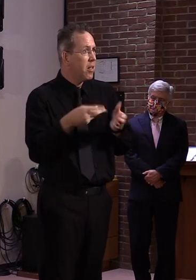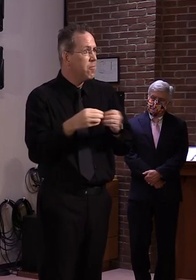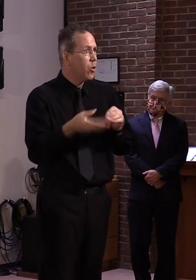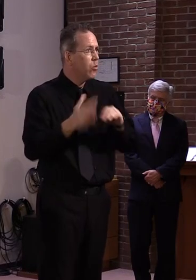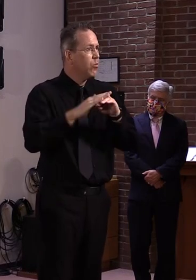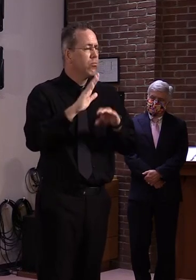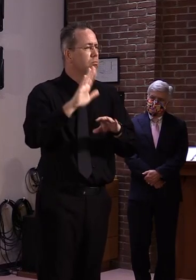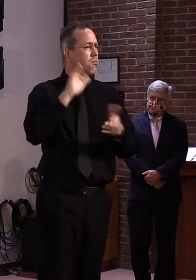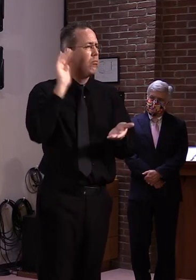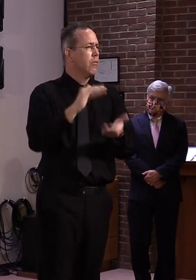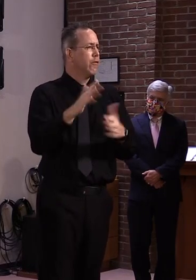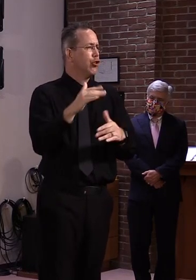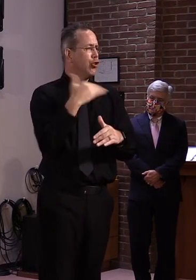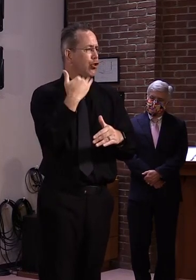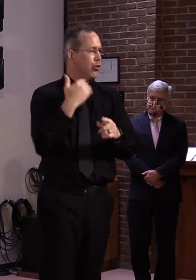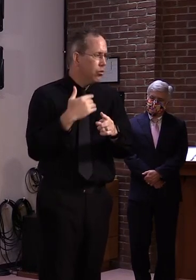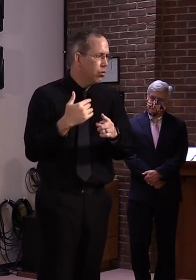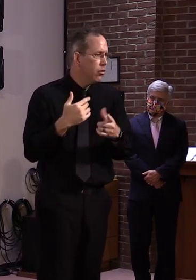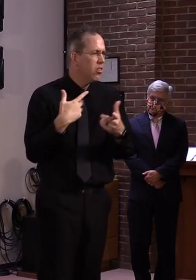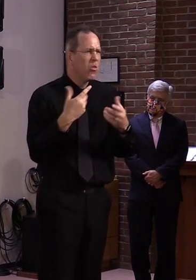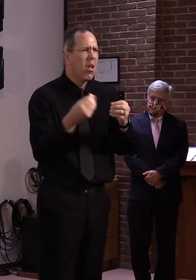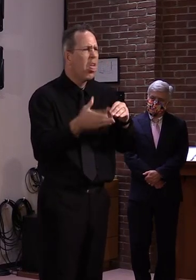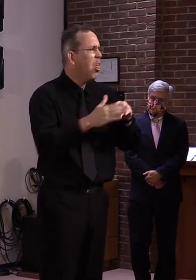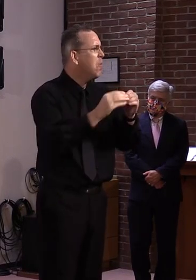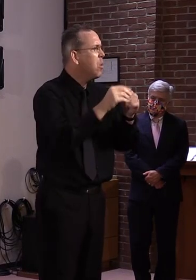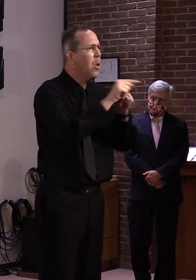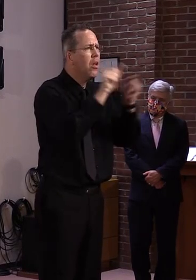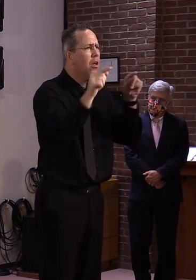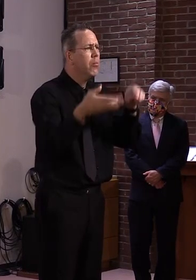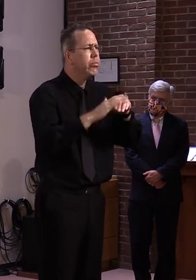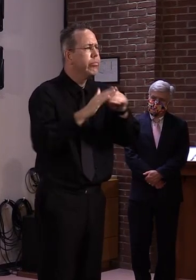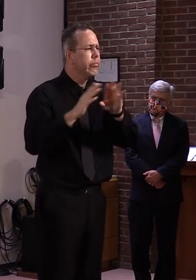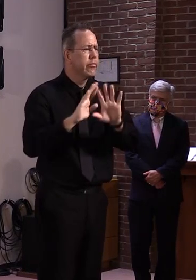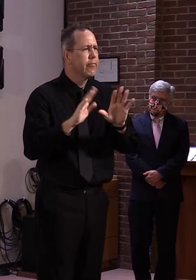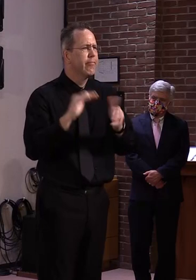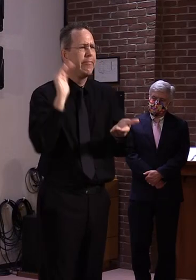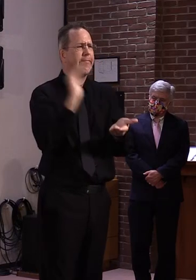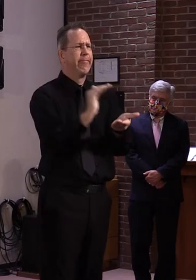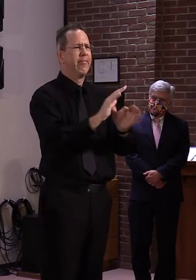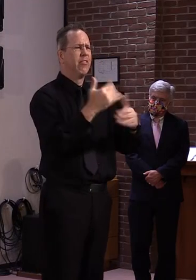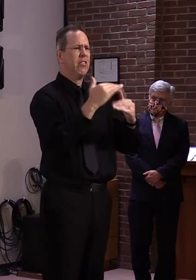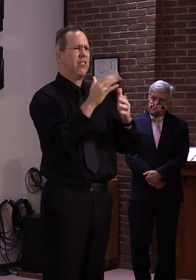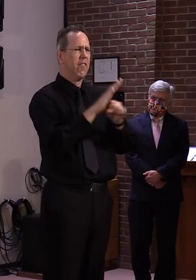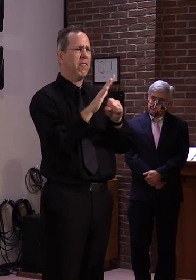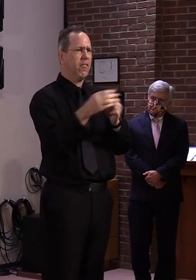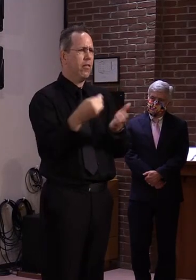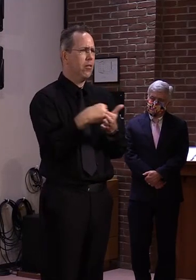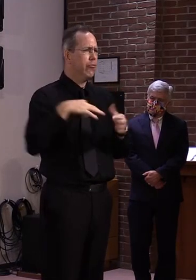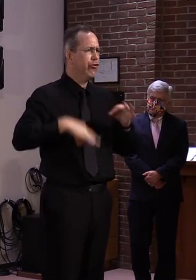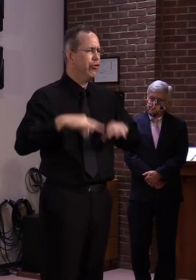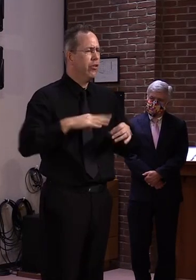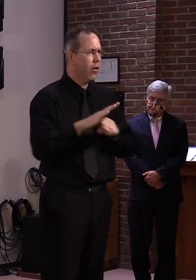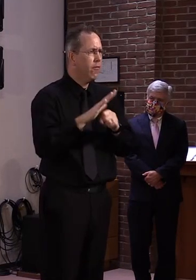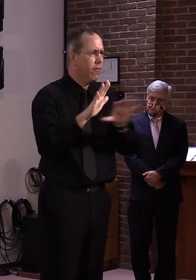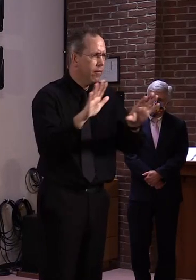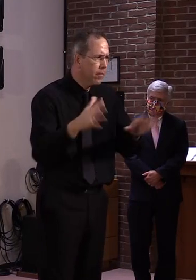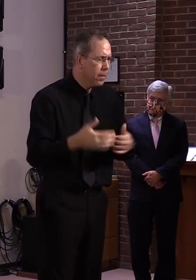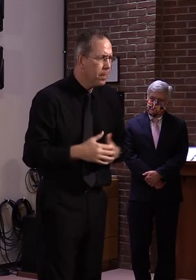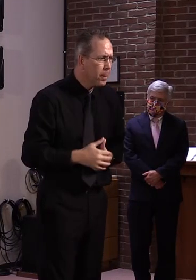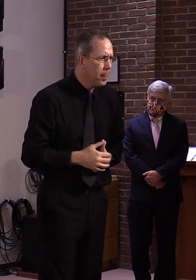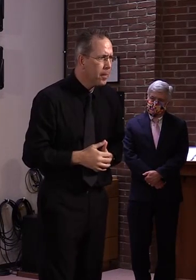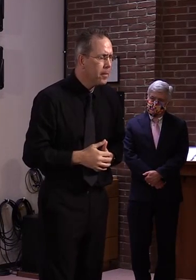the timing is inappropriate for us to give give raises to ourselves in the administration and the executive branch.